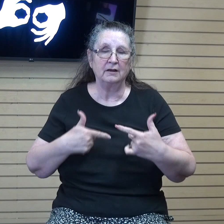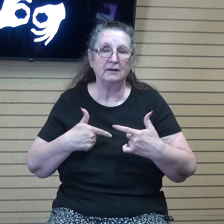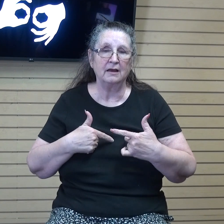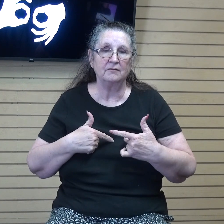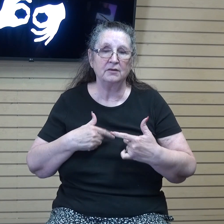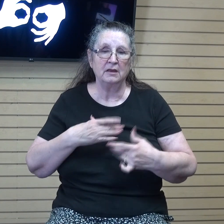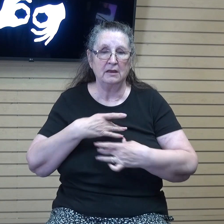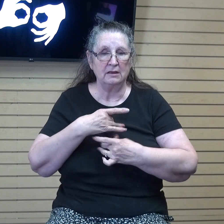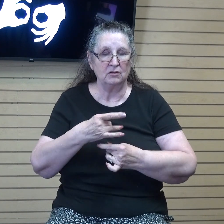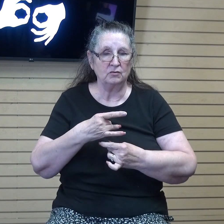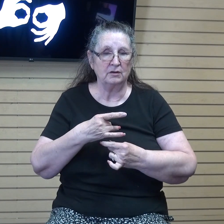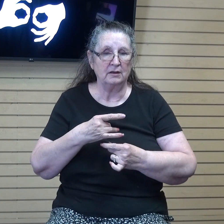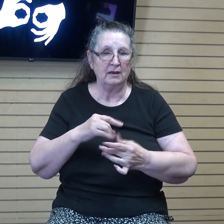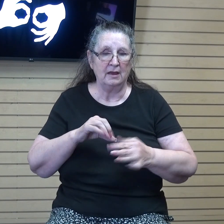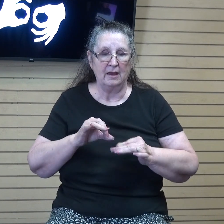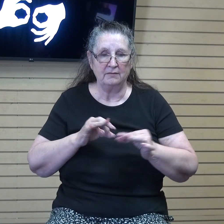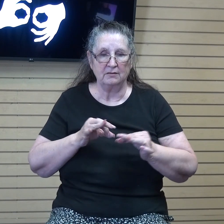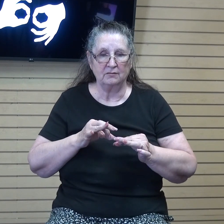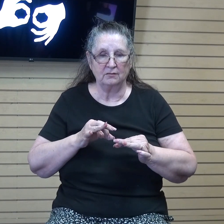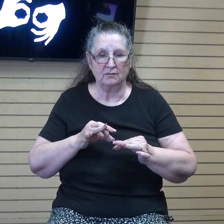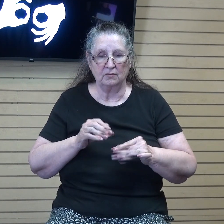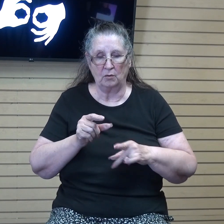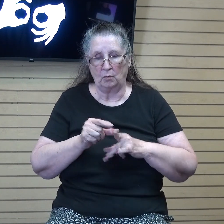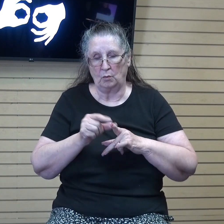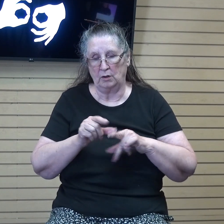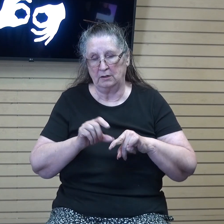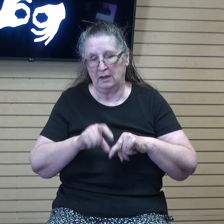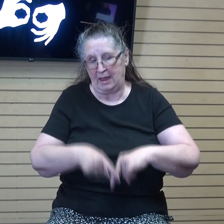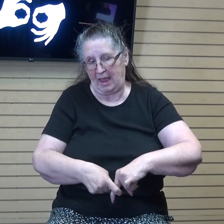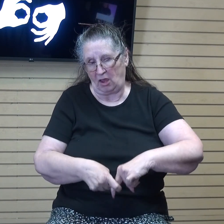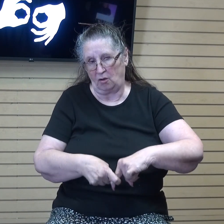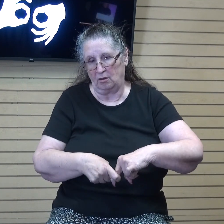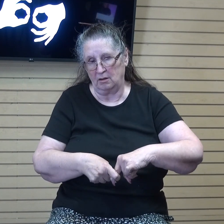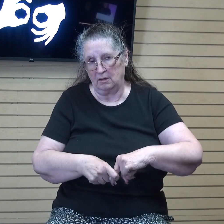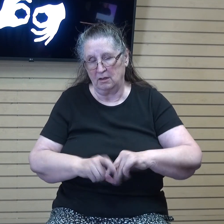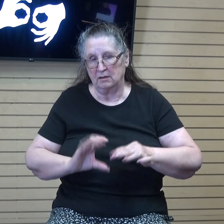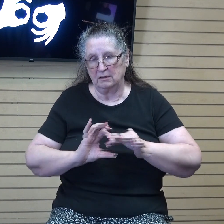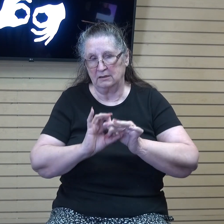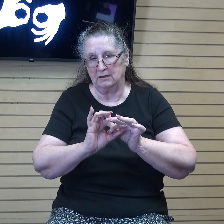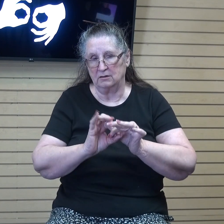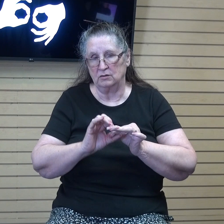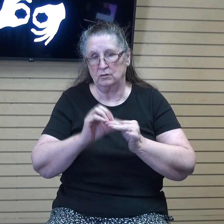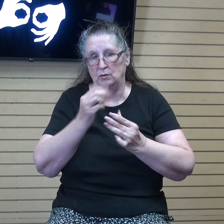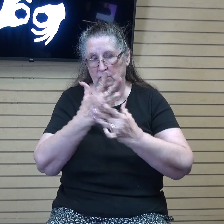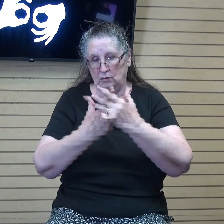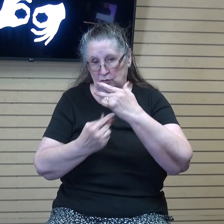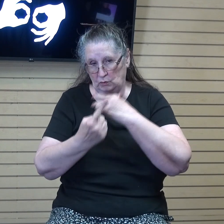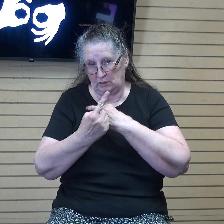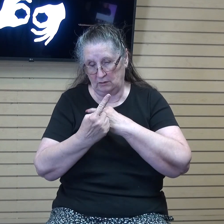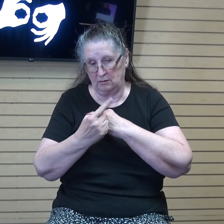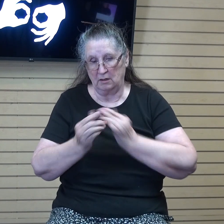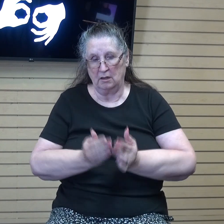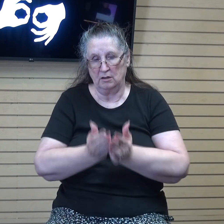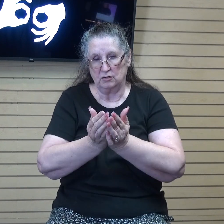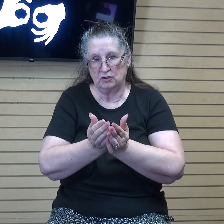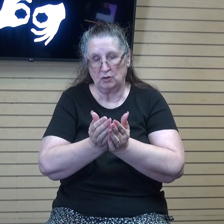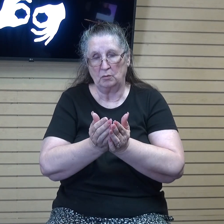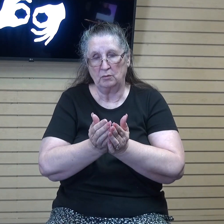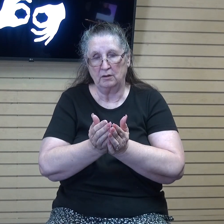the definition and the word itself, anchor, can be related to the Trinity. And what I mean by that is a ship or a boat, we can look at that as